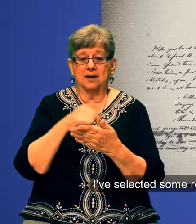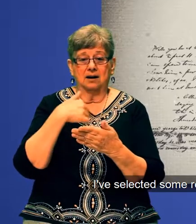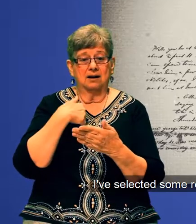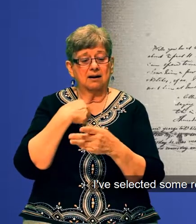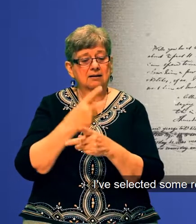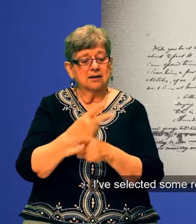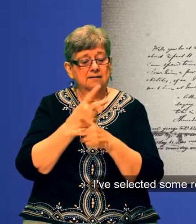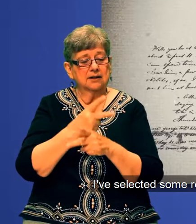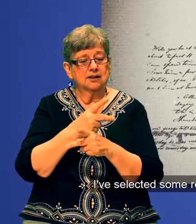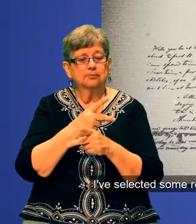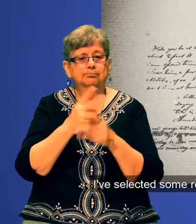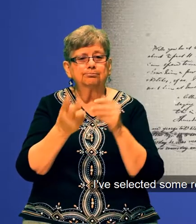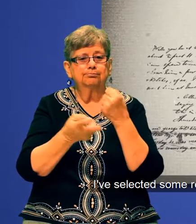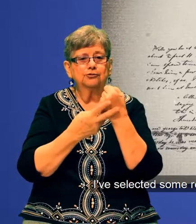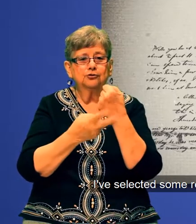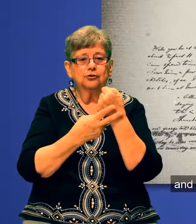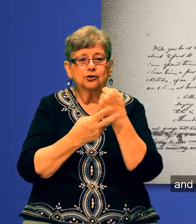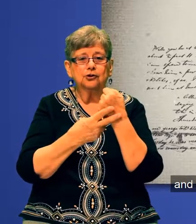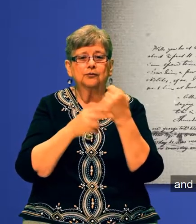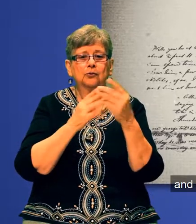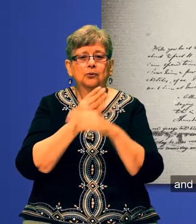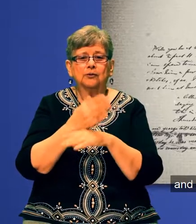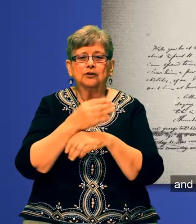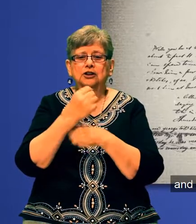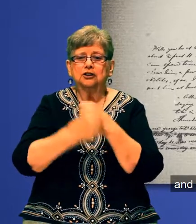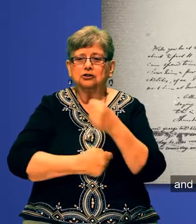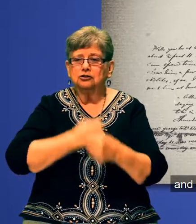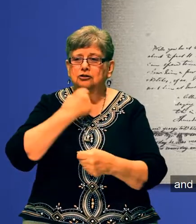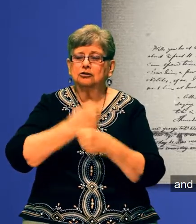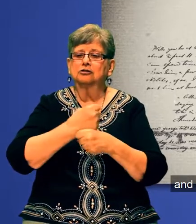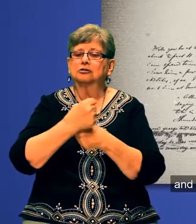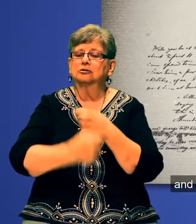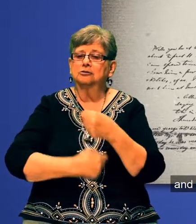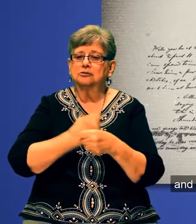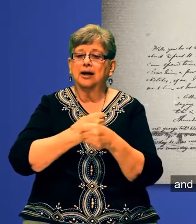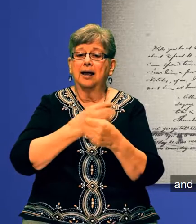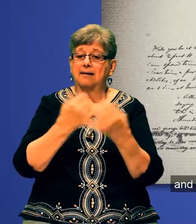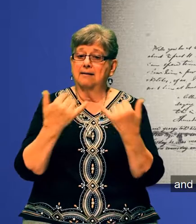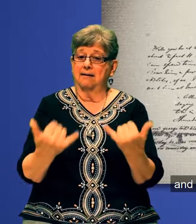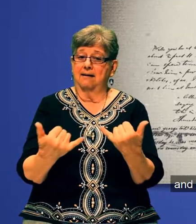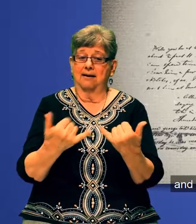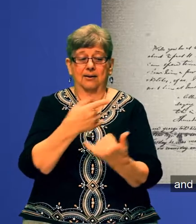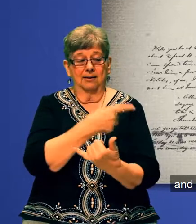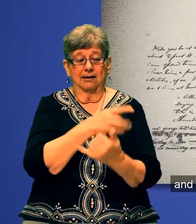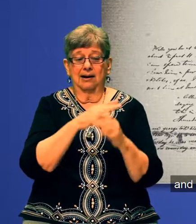carefully preserved over the years and now housed in our museum. Please enjoy.